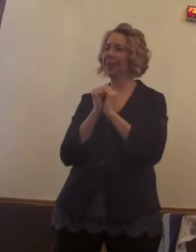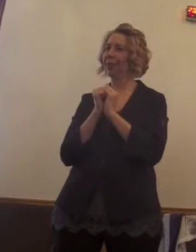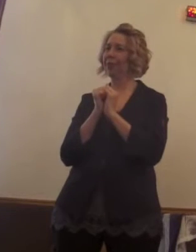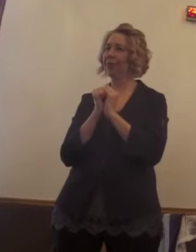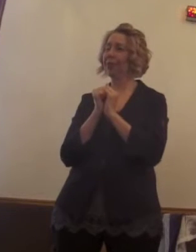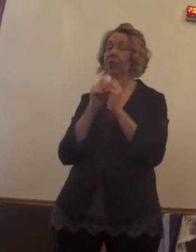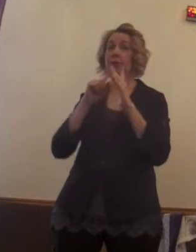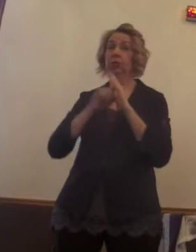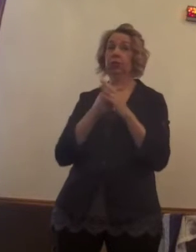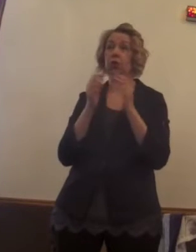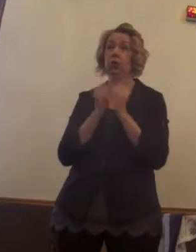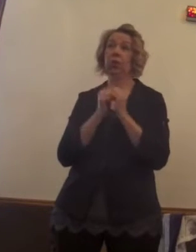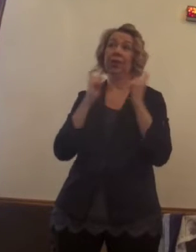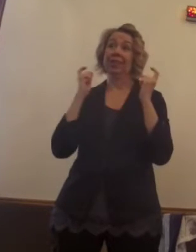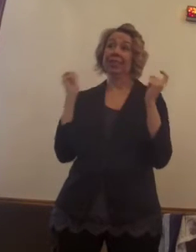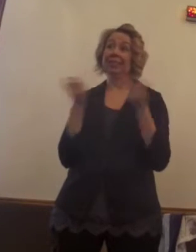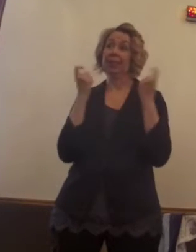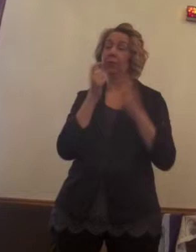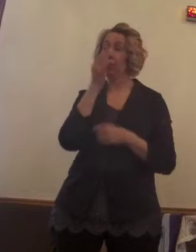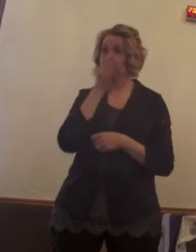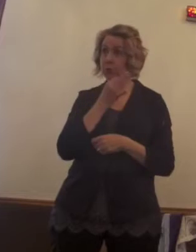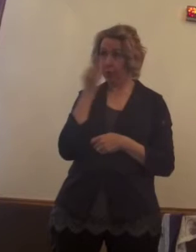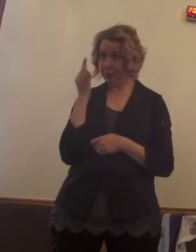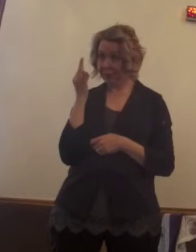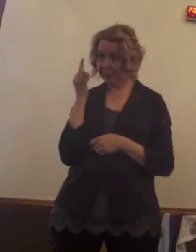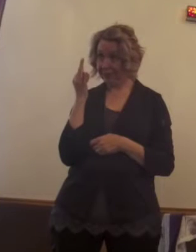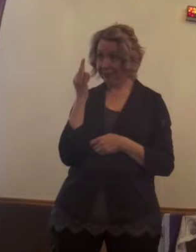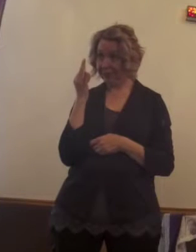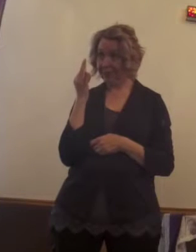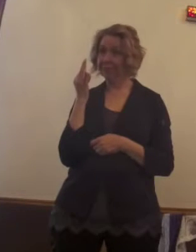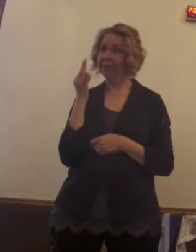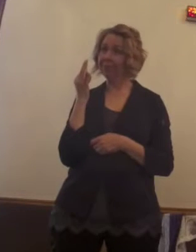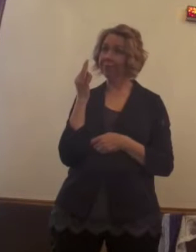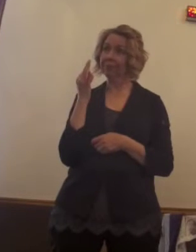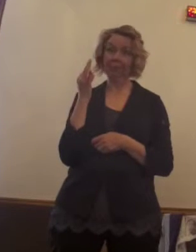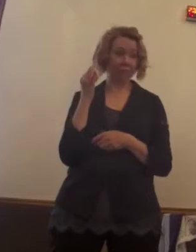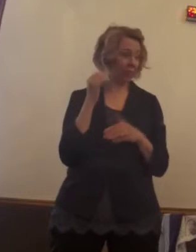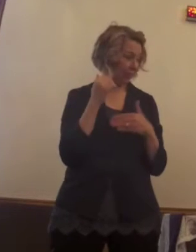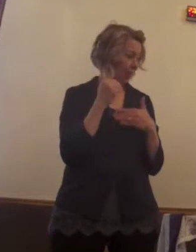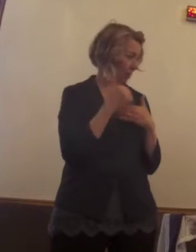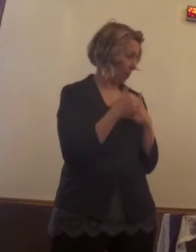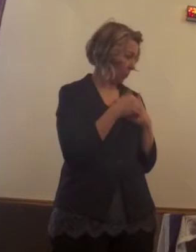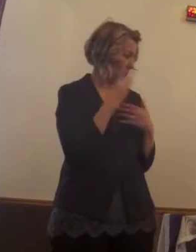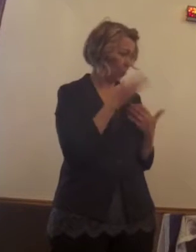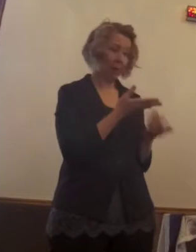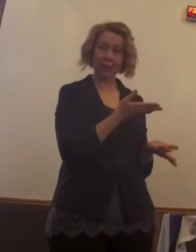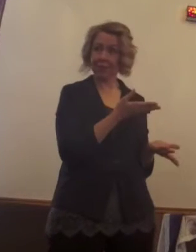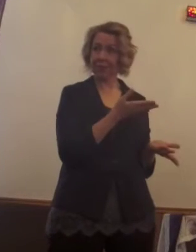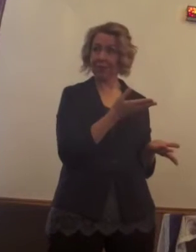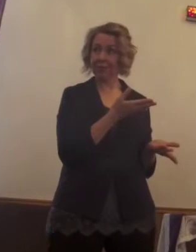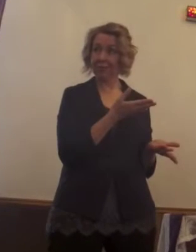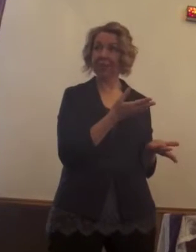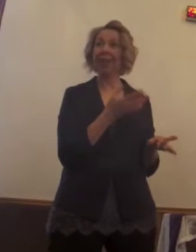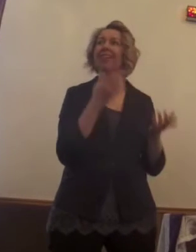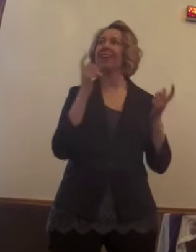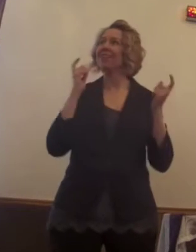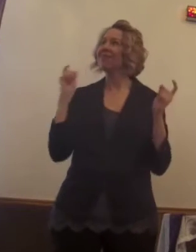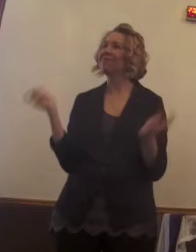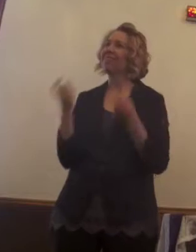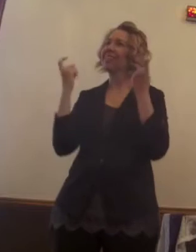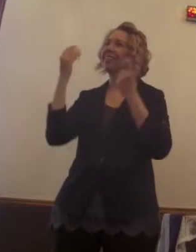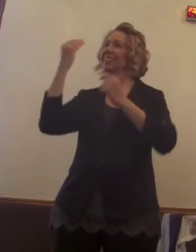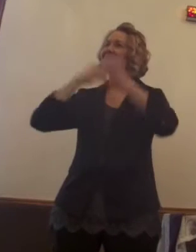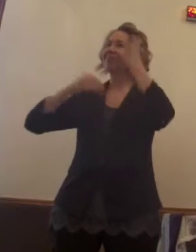We're starting with celebrating the Eucharist and celebrating the gifts that were given to us and then having that feast and,